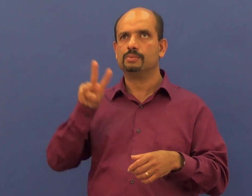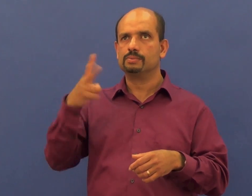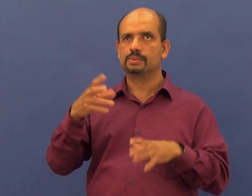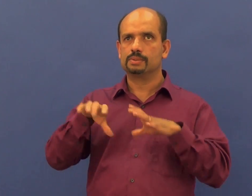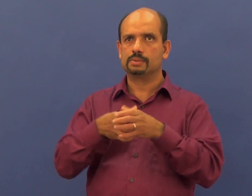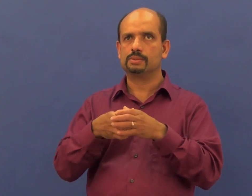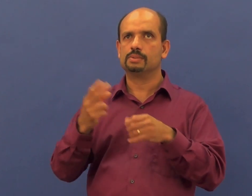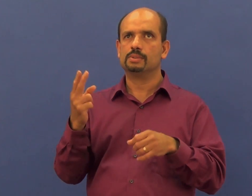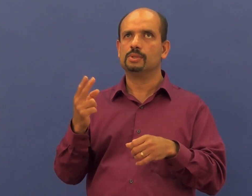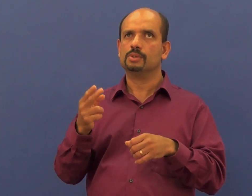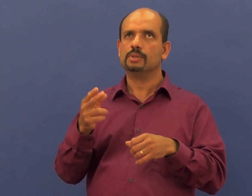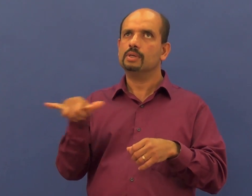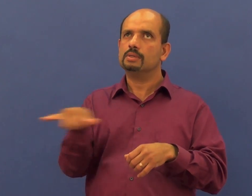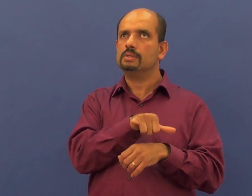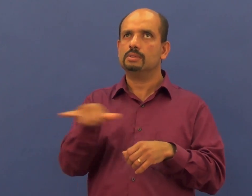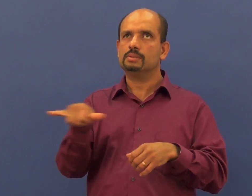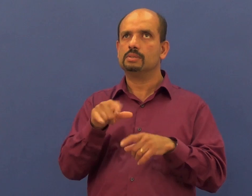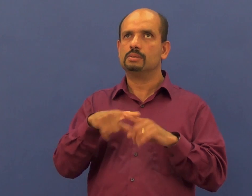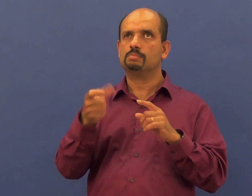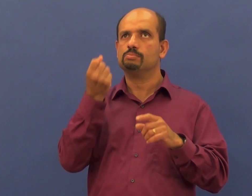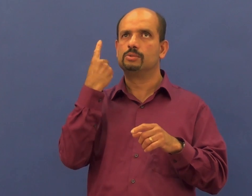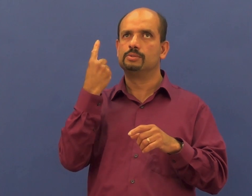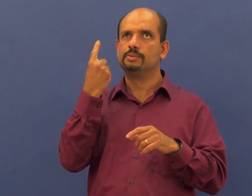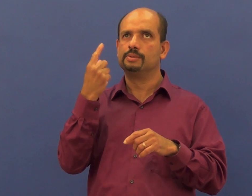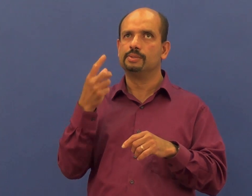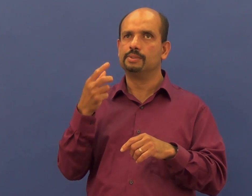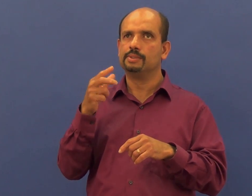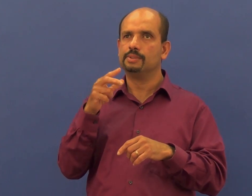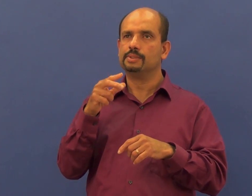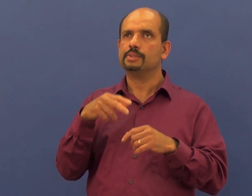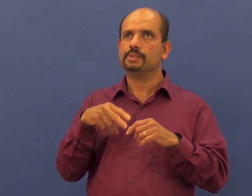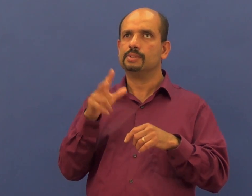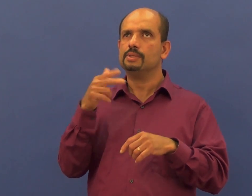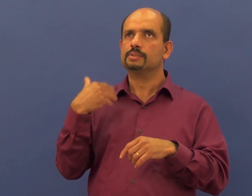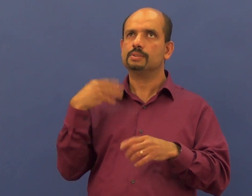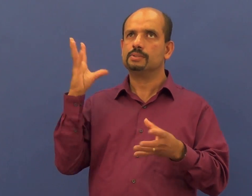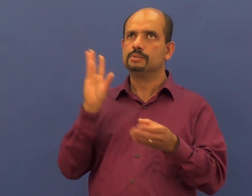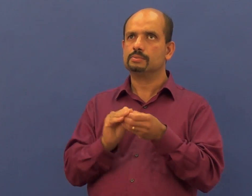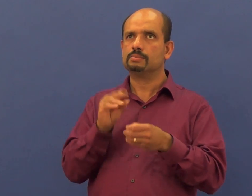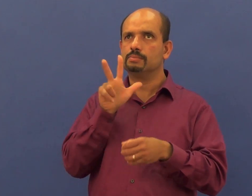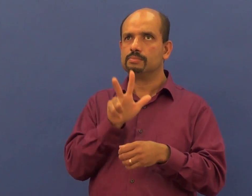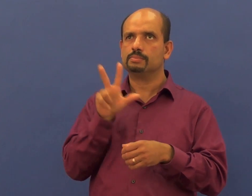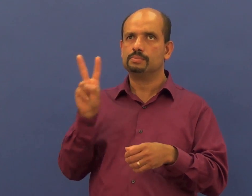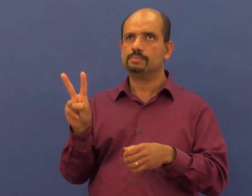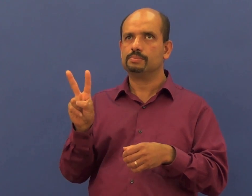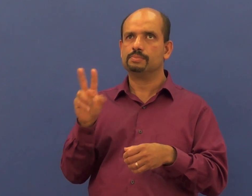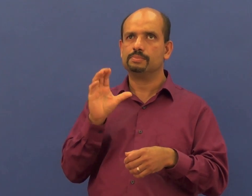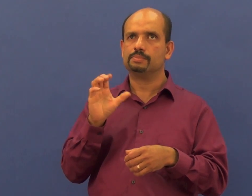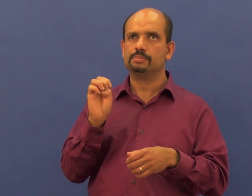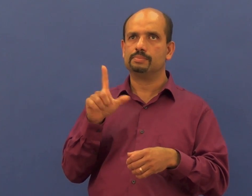All four models can connect to an LCD display via a VGA port.